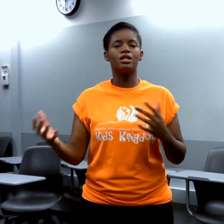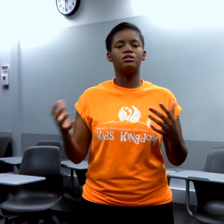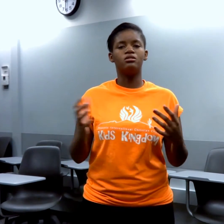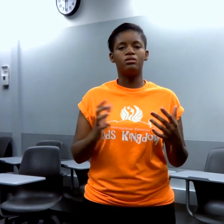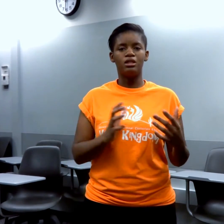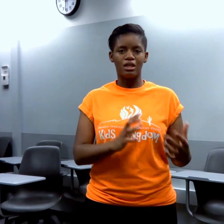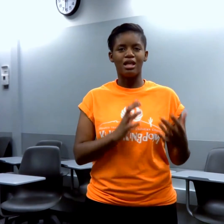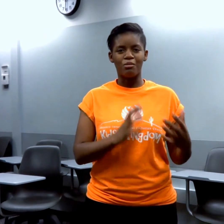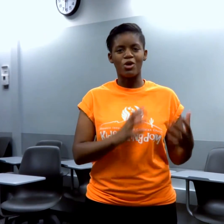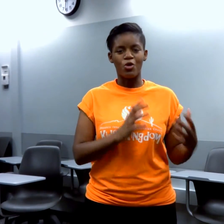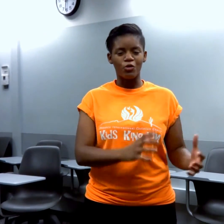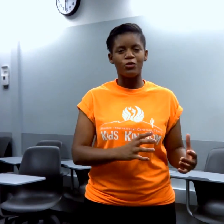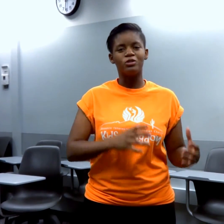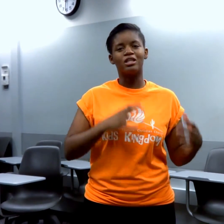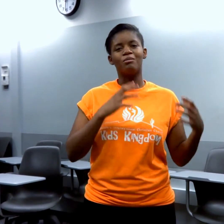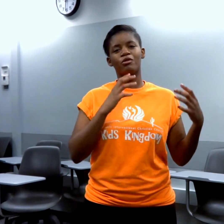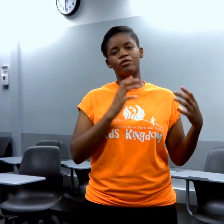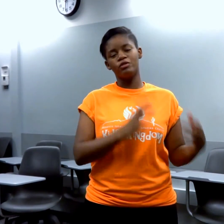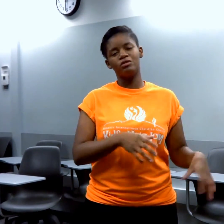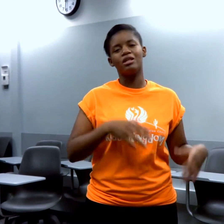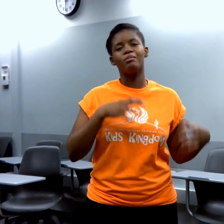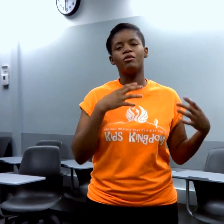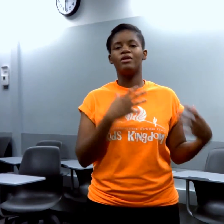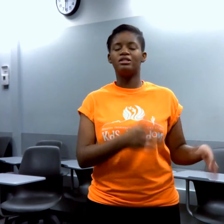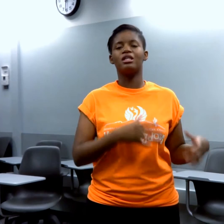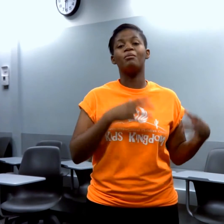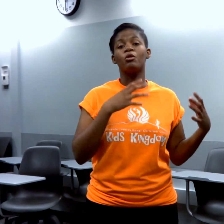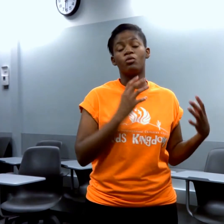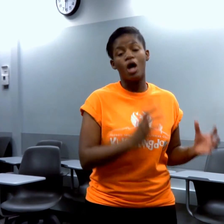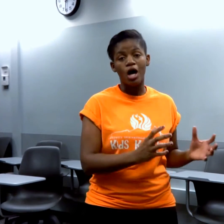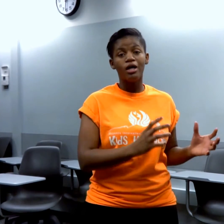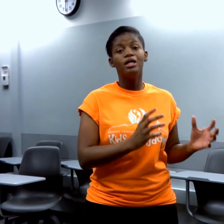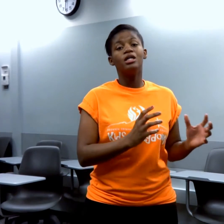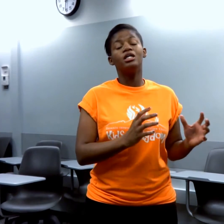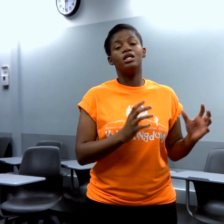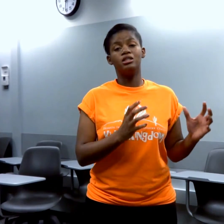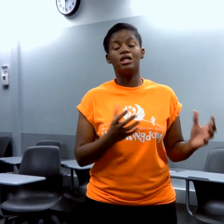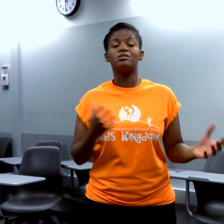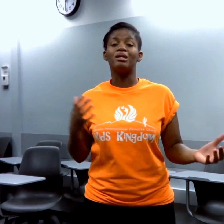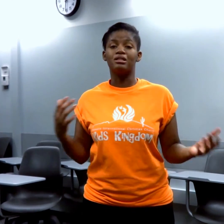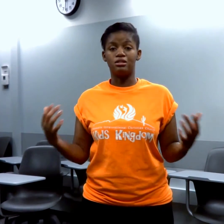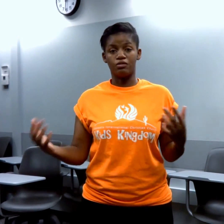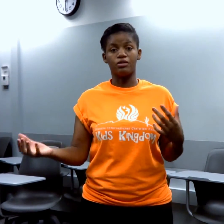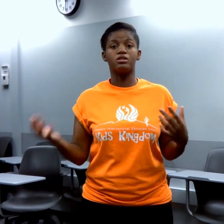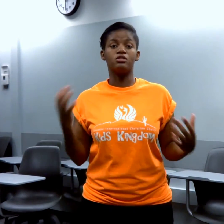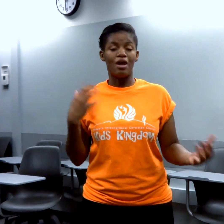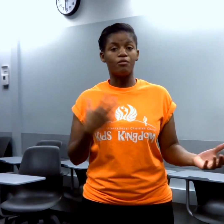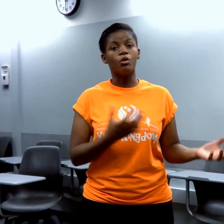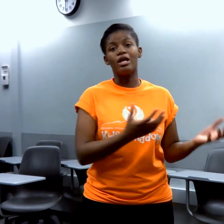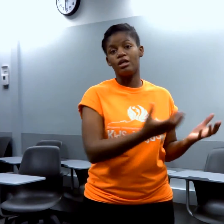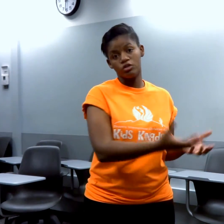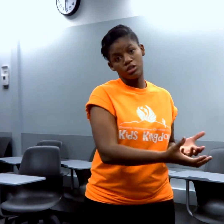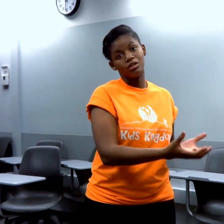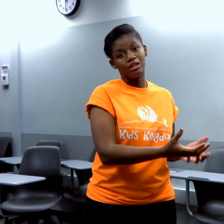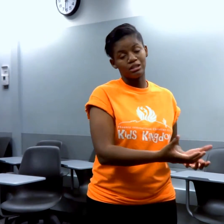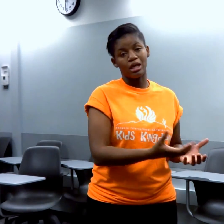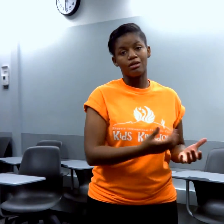to eating a lot more whole foods, a lot more fruit, a lot more veggies, a lot more raw, it does make a difference. You have more energy on this side.